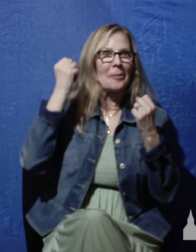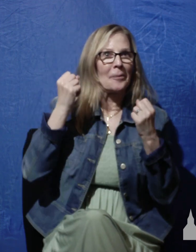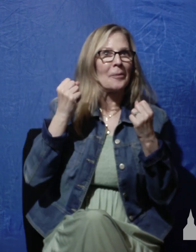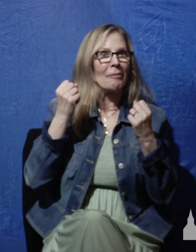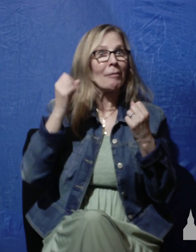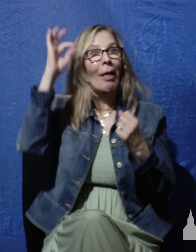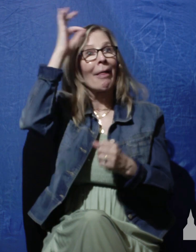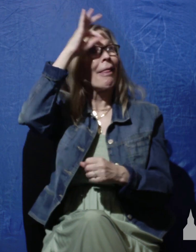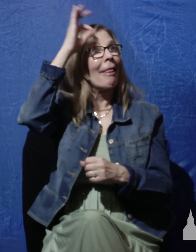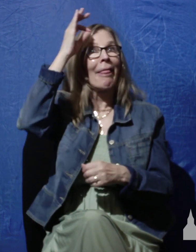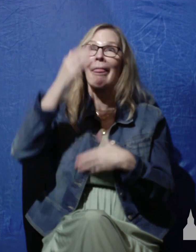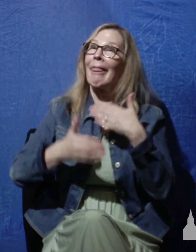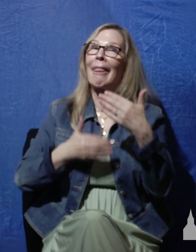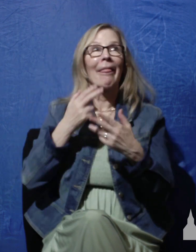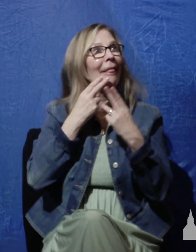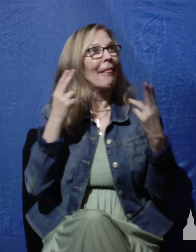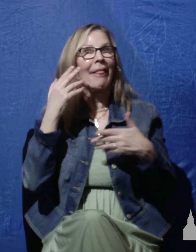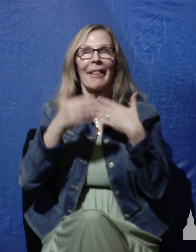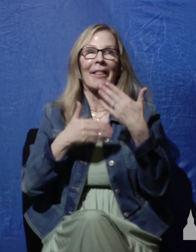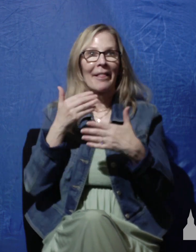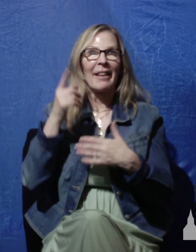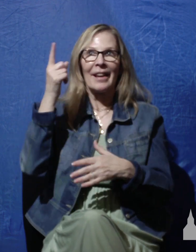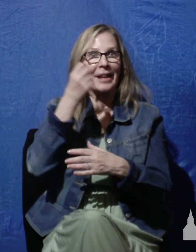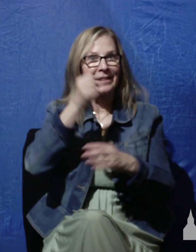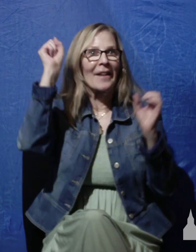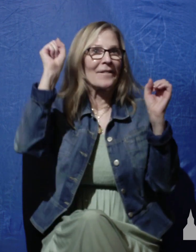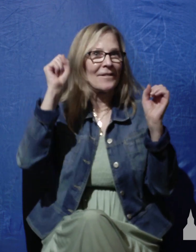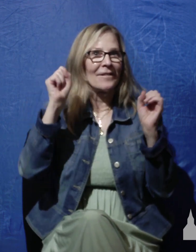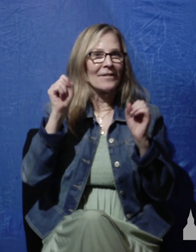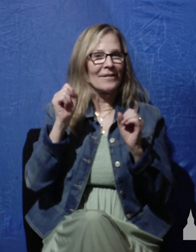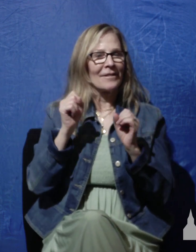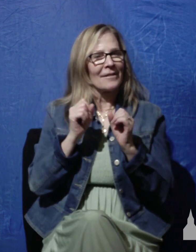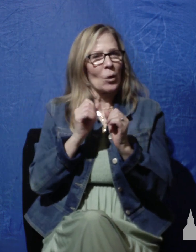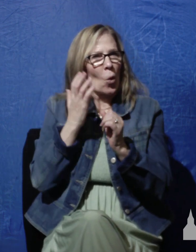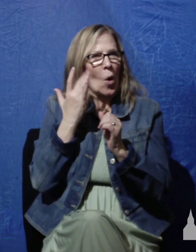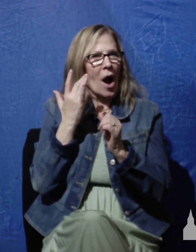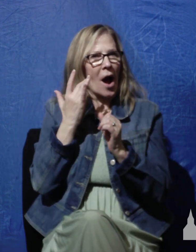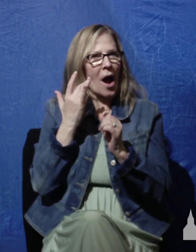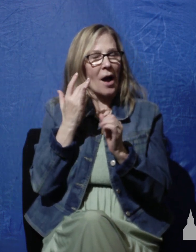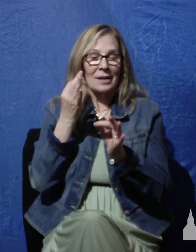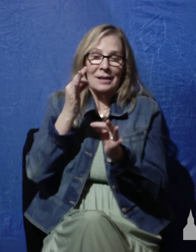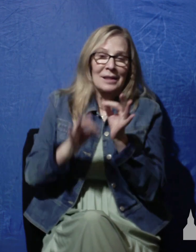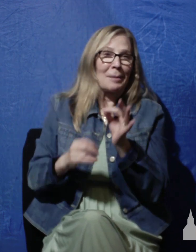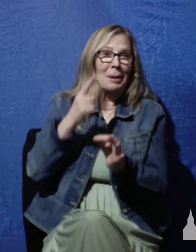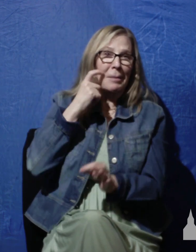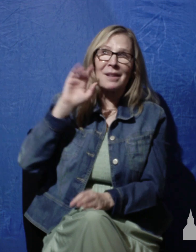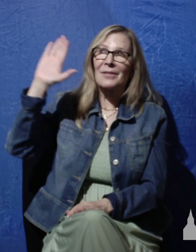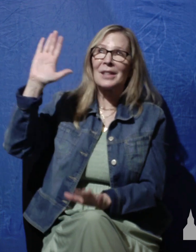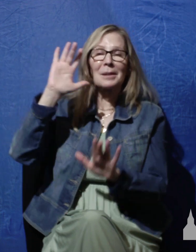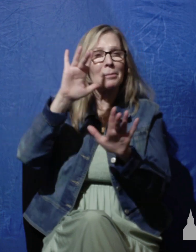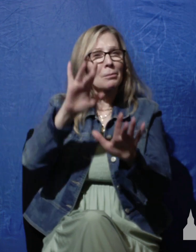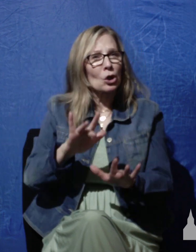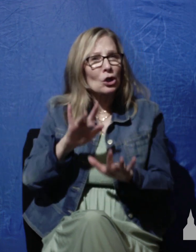to you he delivered you and he did this why simply because of his mercy and compassion